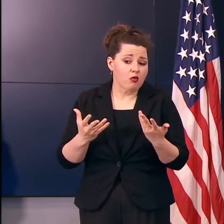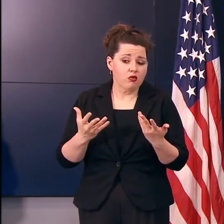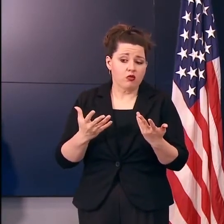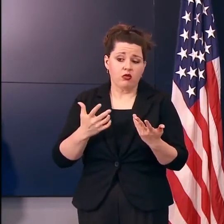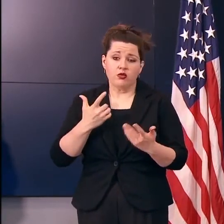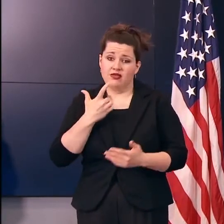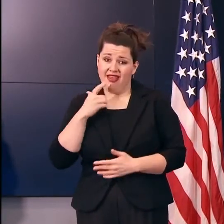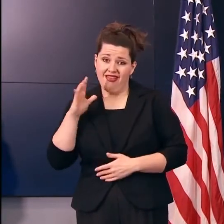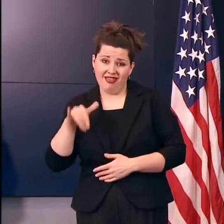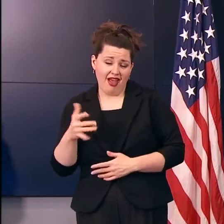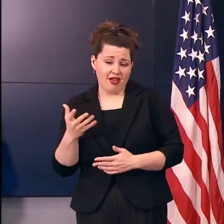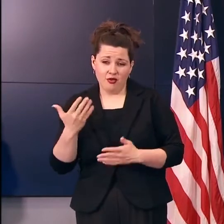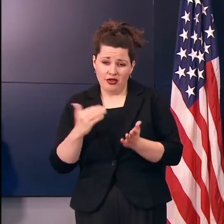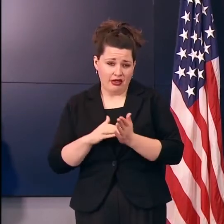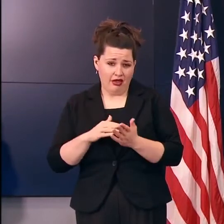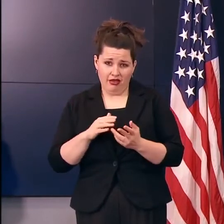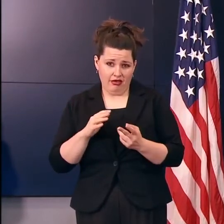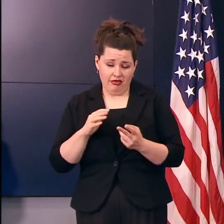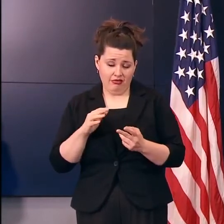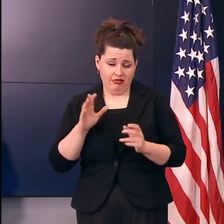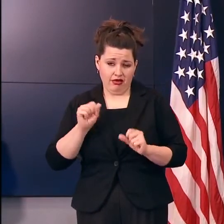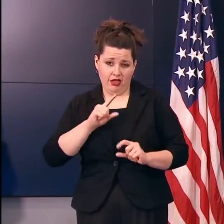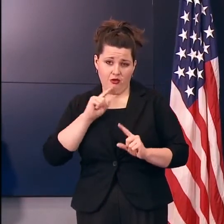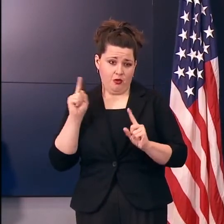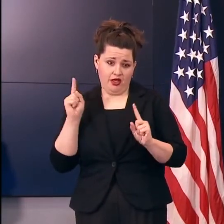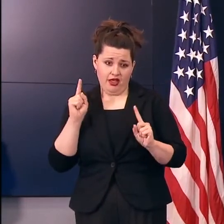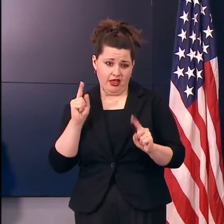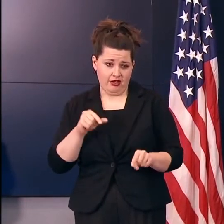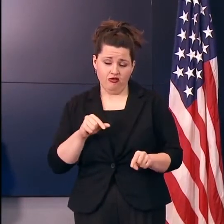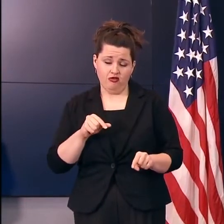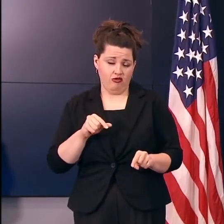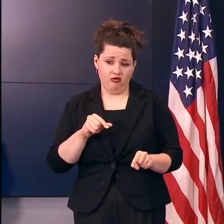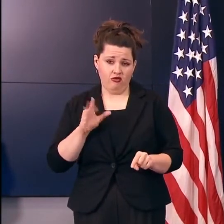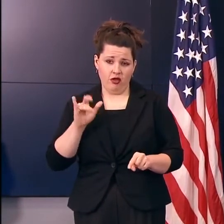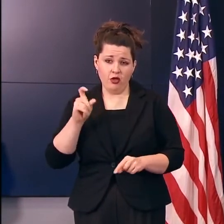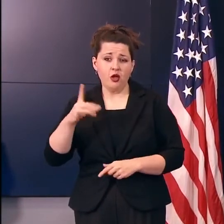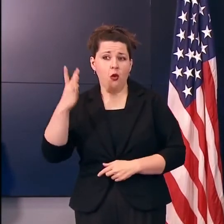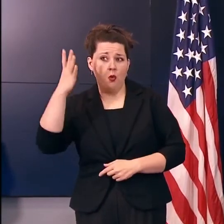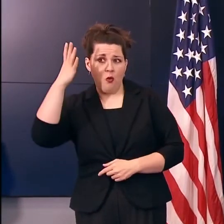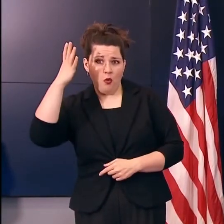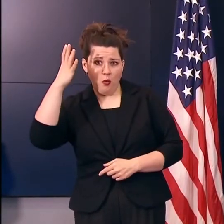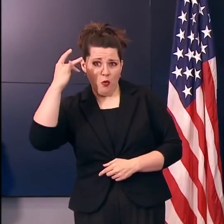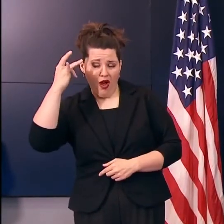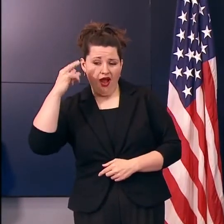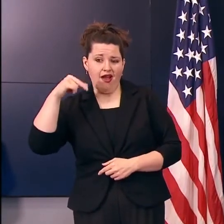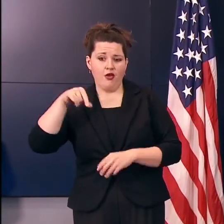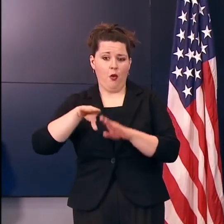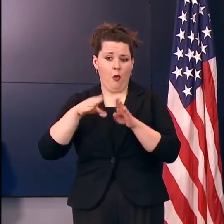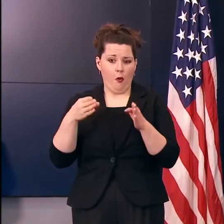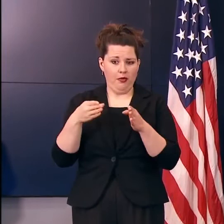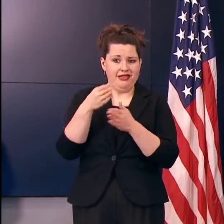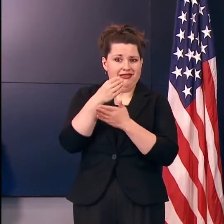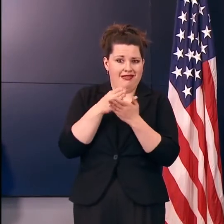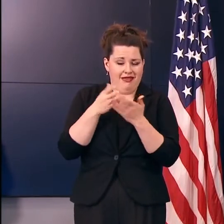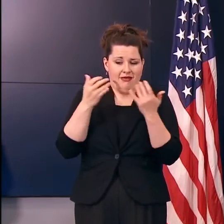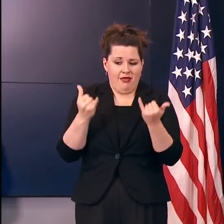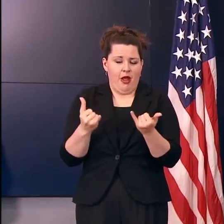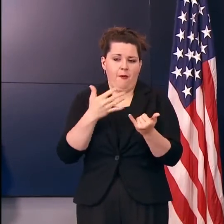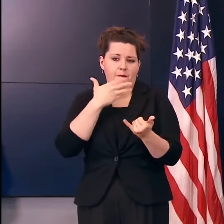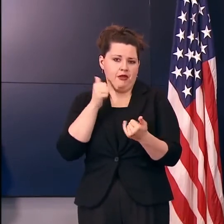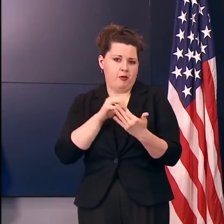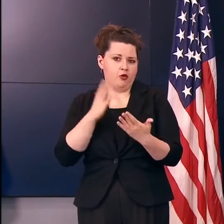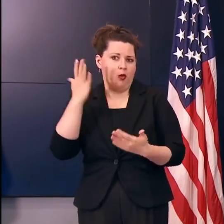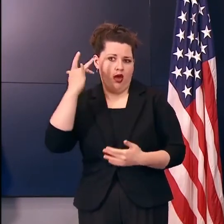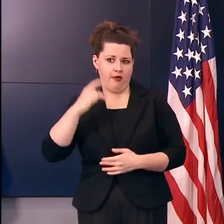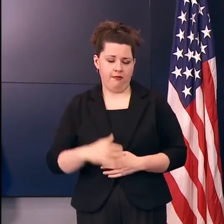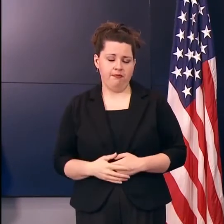can you, again, just answer Iowans' questions about, you know, why this is the best approach at this moment? Do you want me